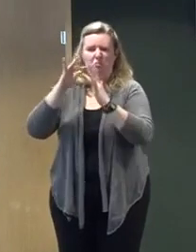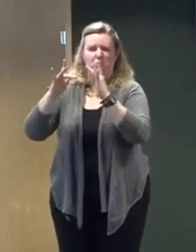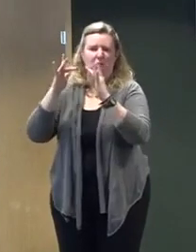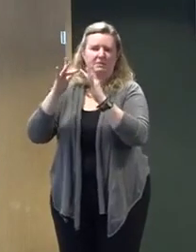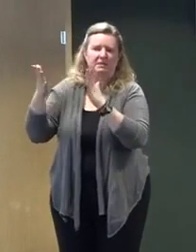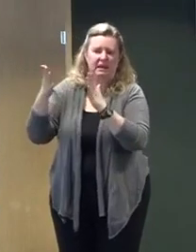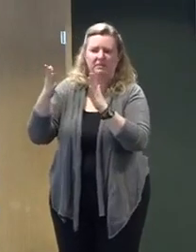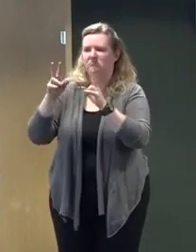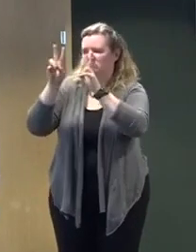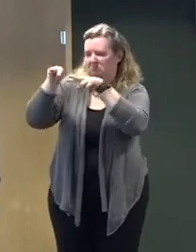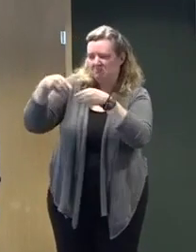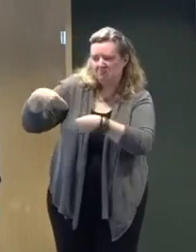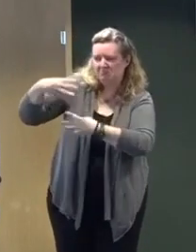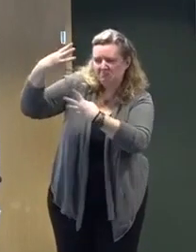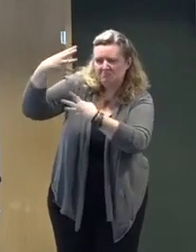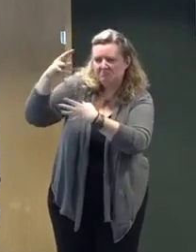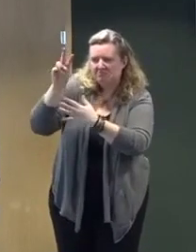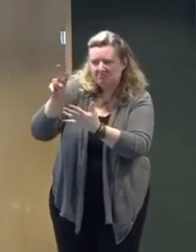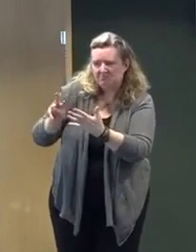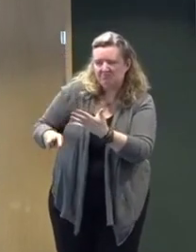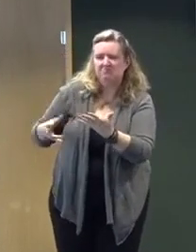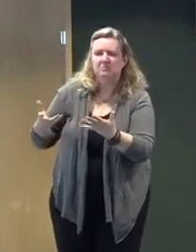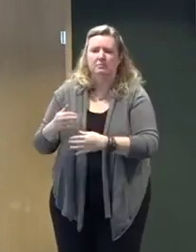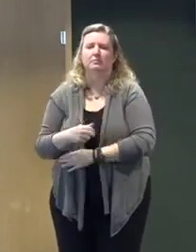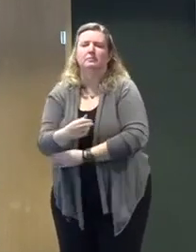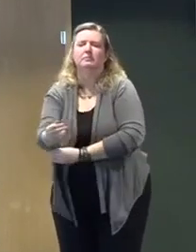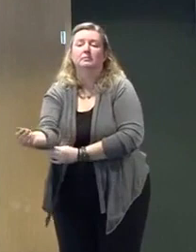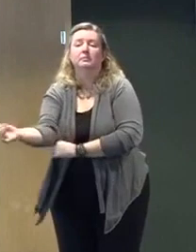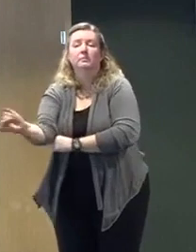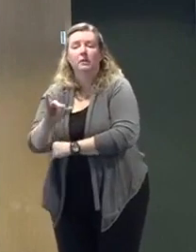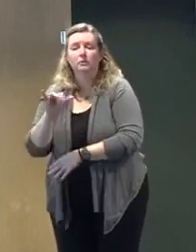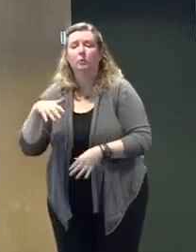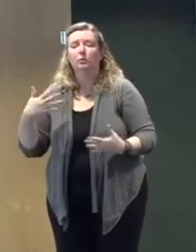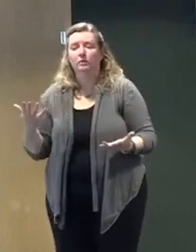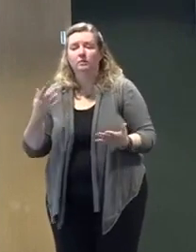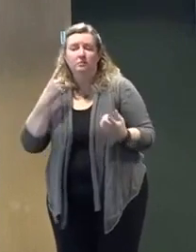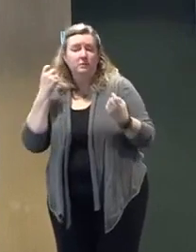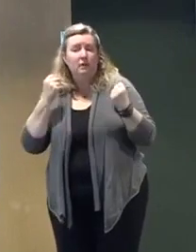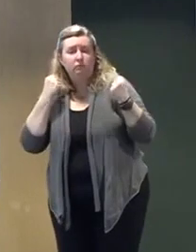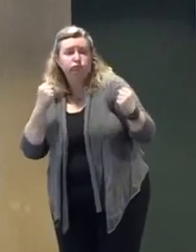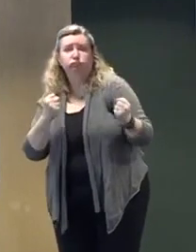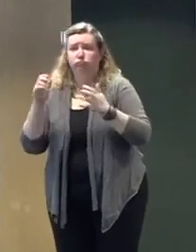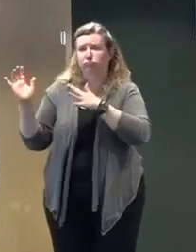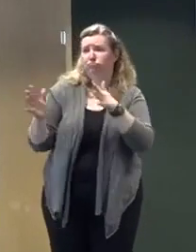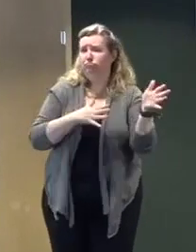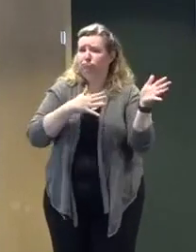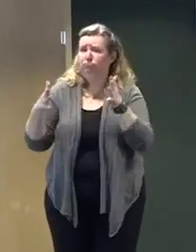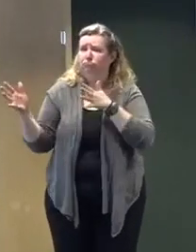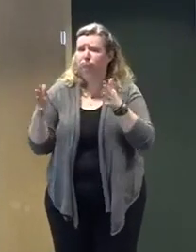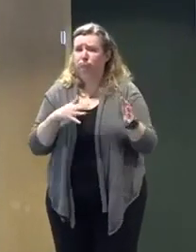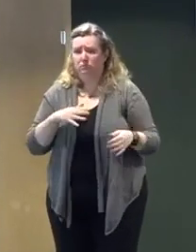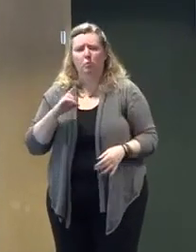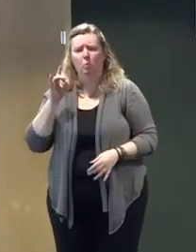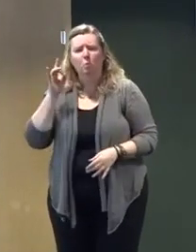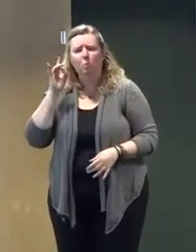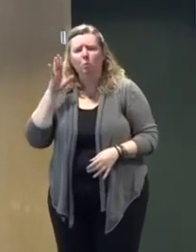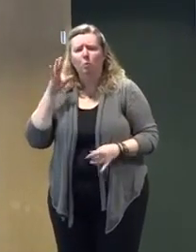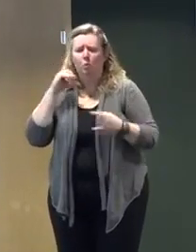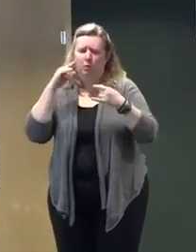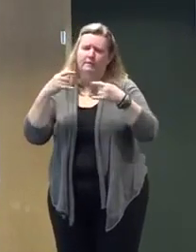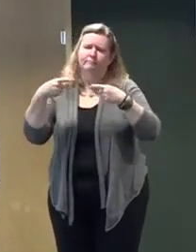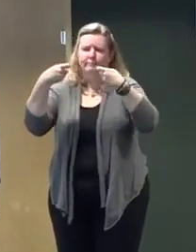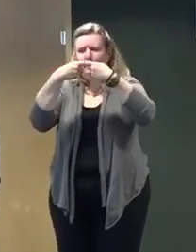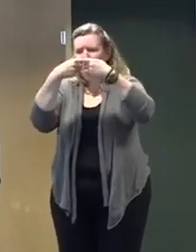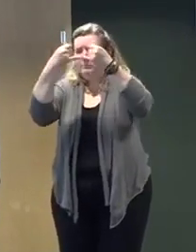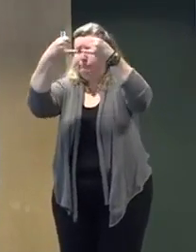not surprisingly, given the high winds for the potential to bring down power lines. If you lose power, don't assume